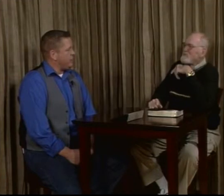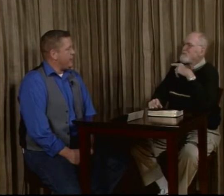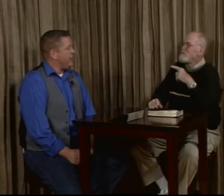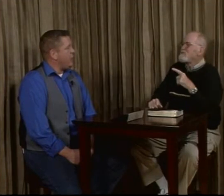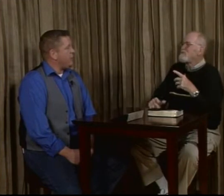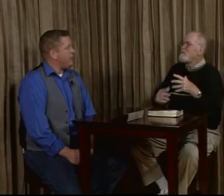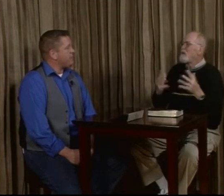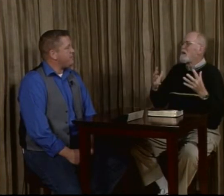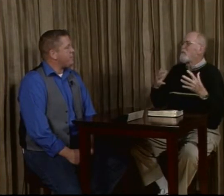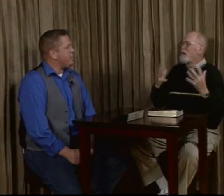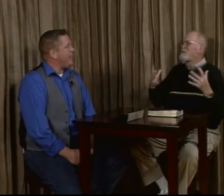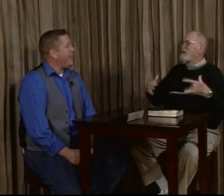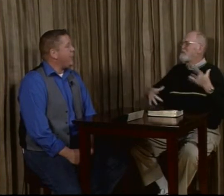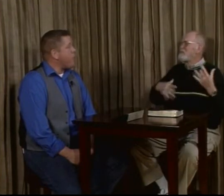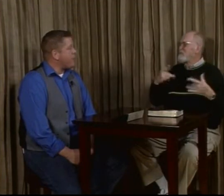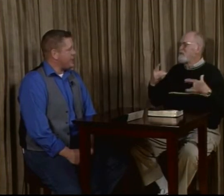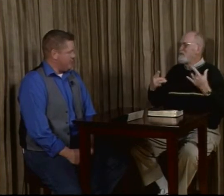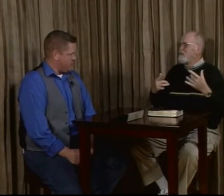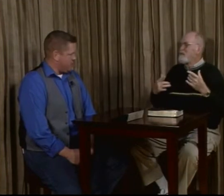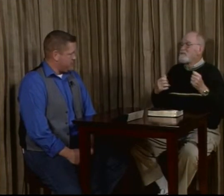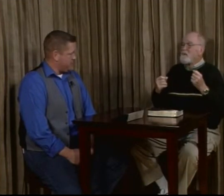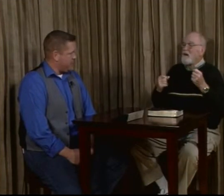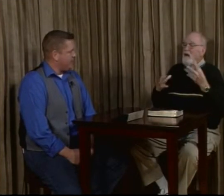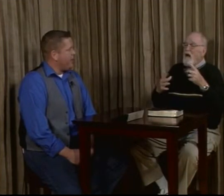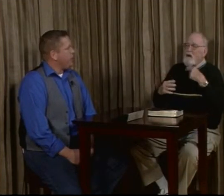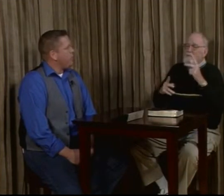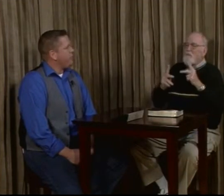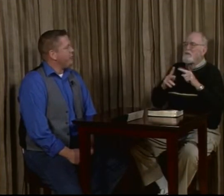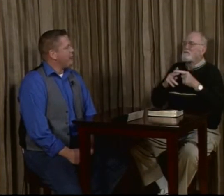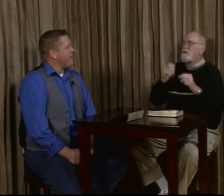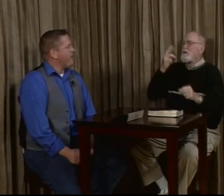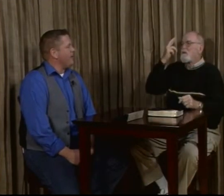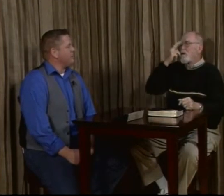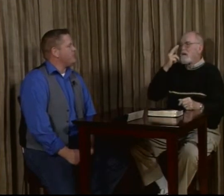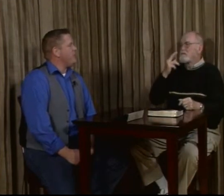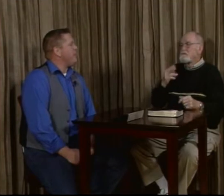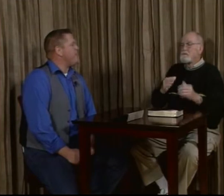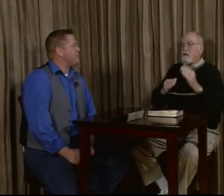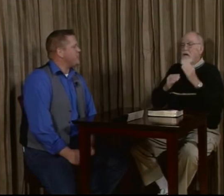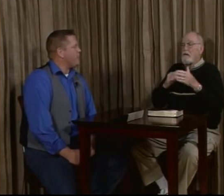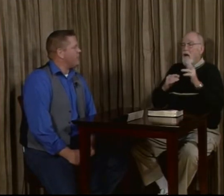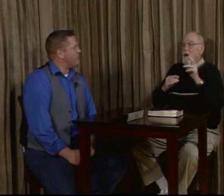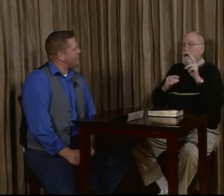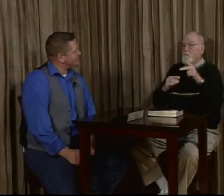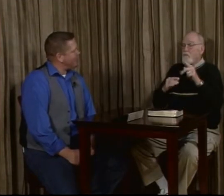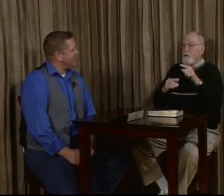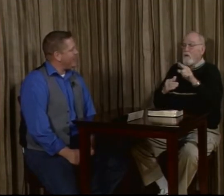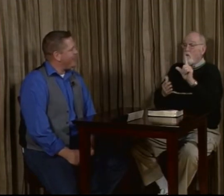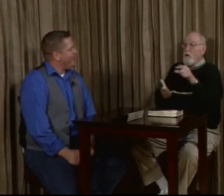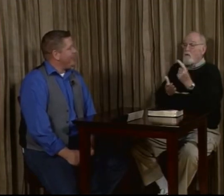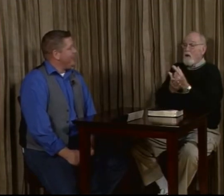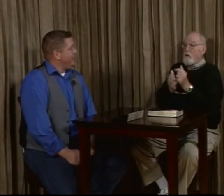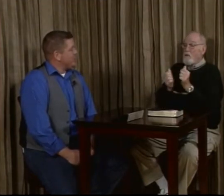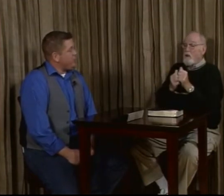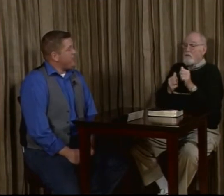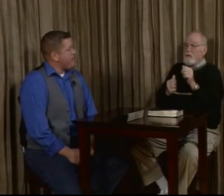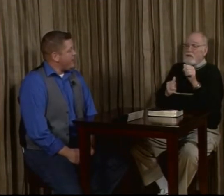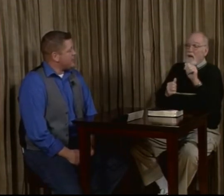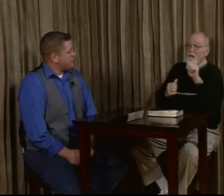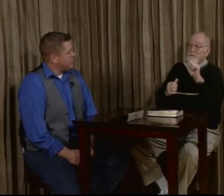You may not hear it with your ears, but you're hearing it, so to speak, with your eyeballs. And so hearing people are starting to realize, wait a second now. It is pretty amazing. So